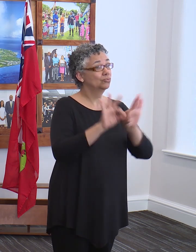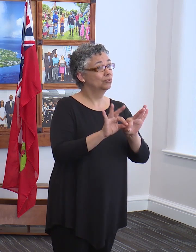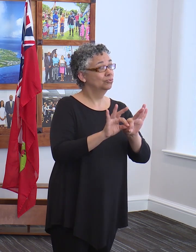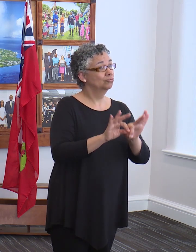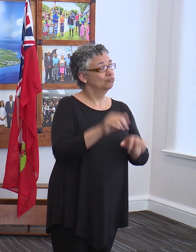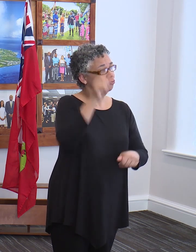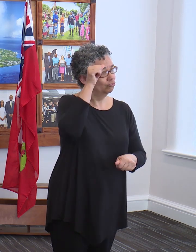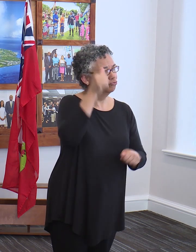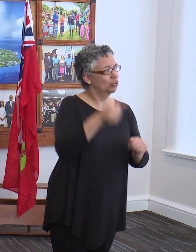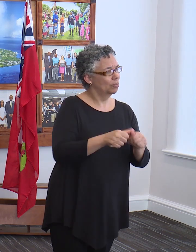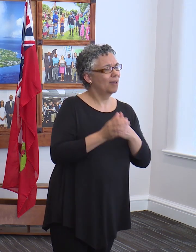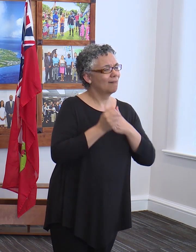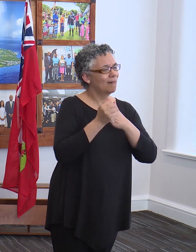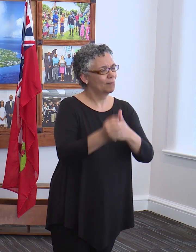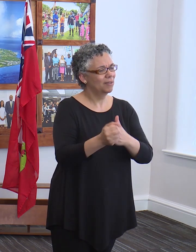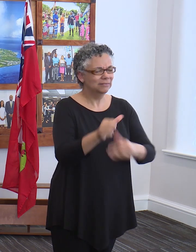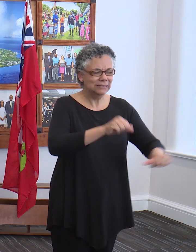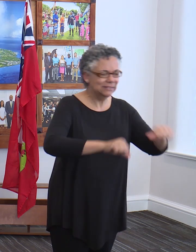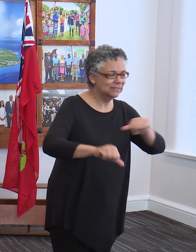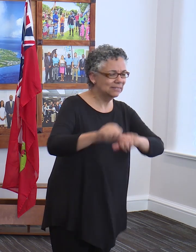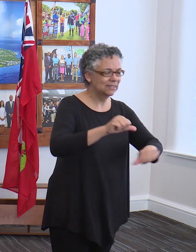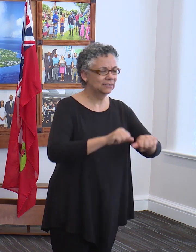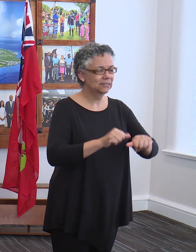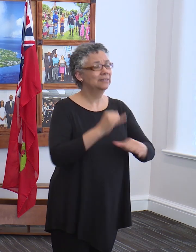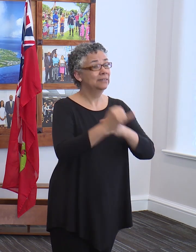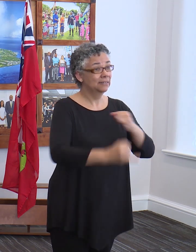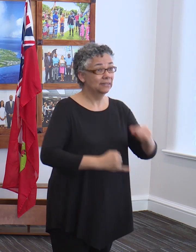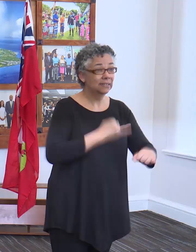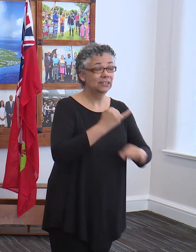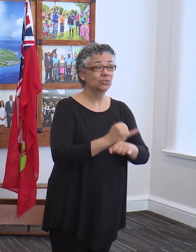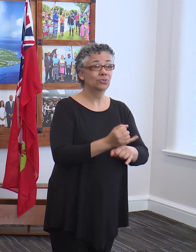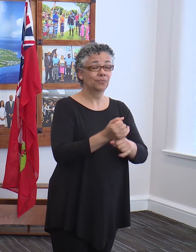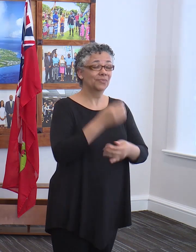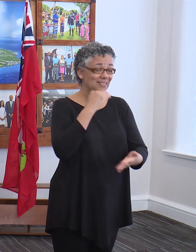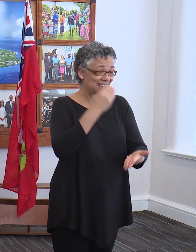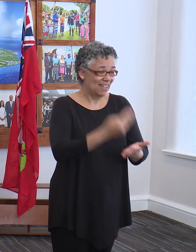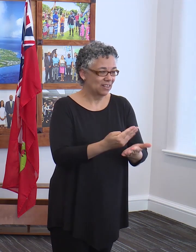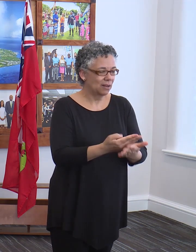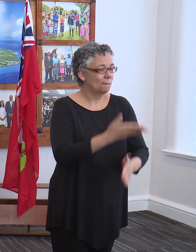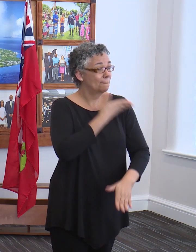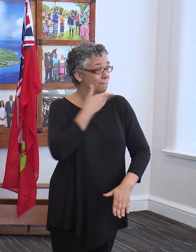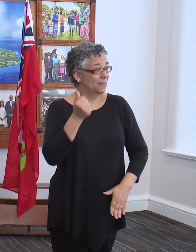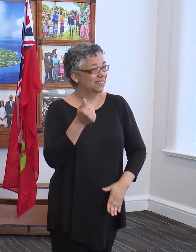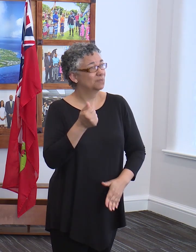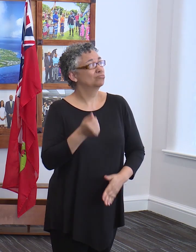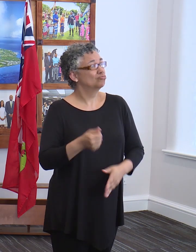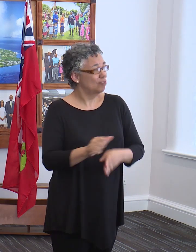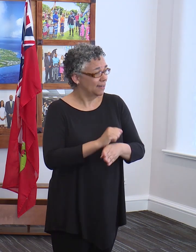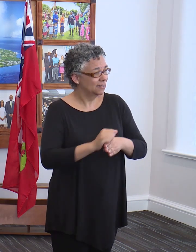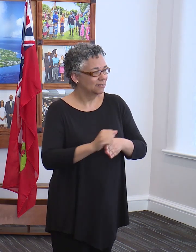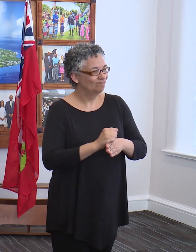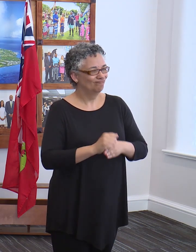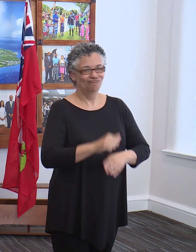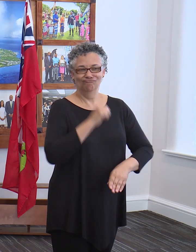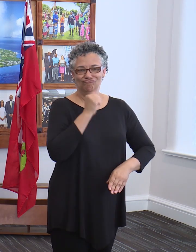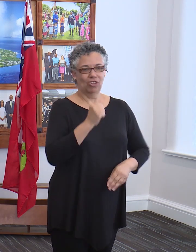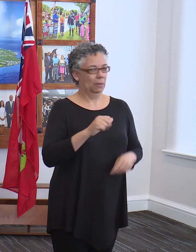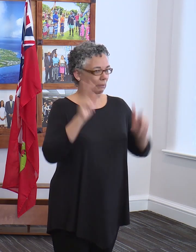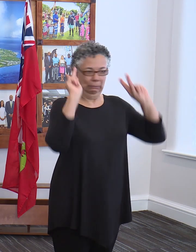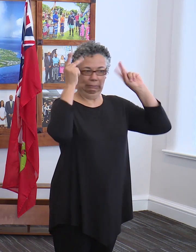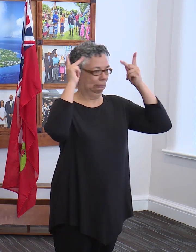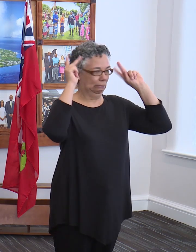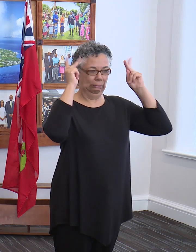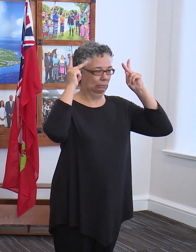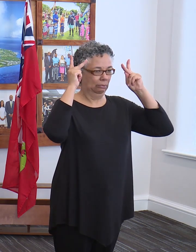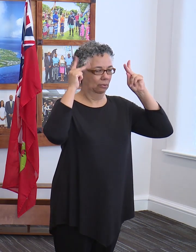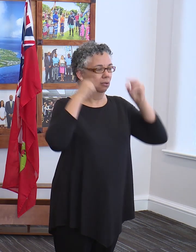science and international evidence-based best practice and not to be swept into panic buying of inaccurate test